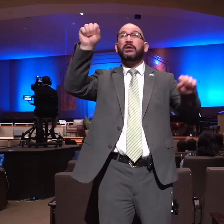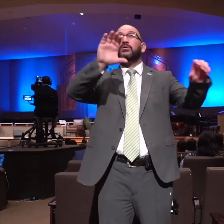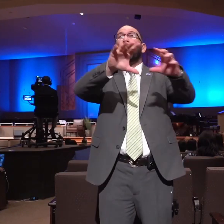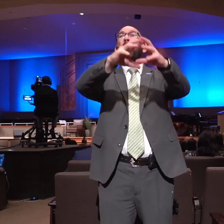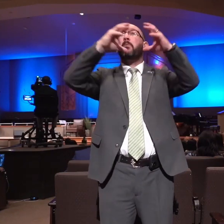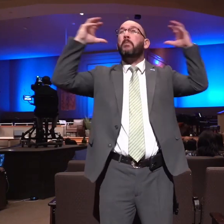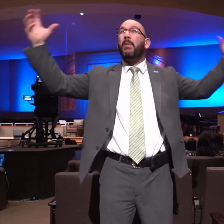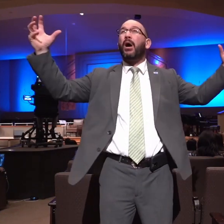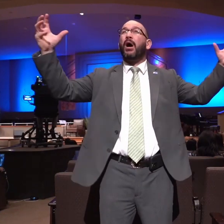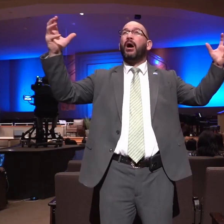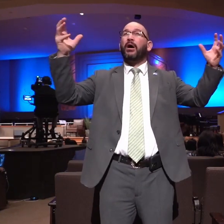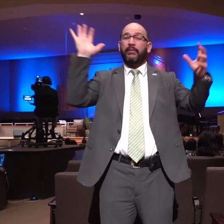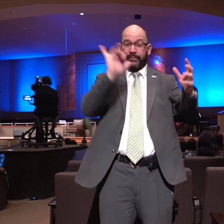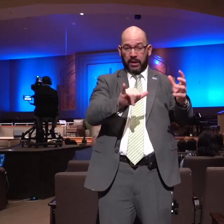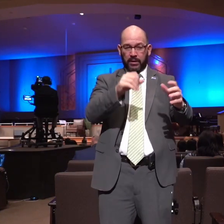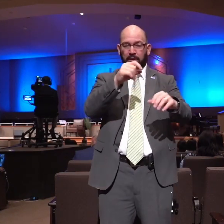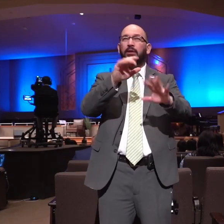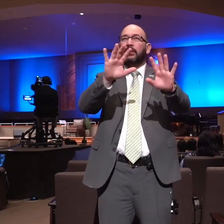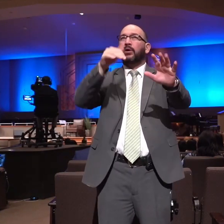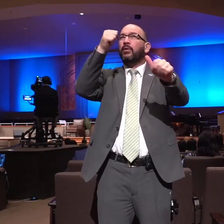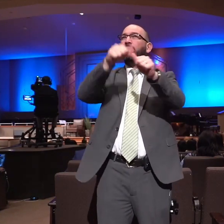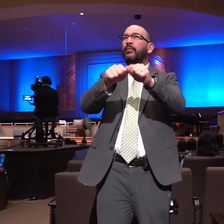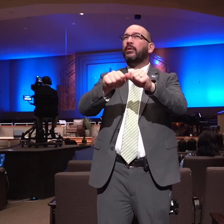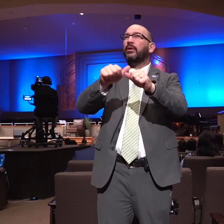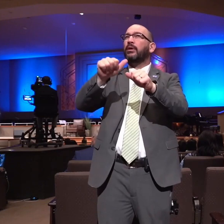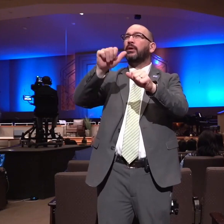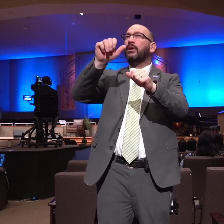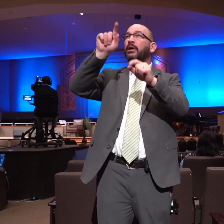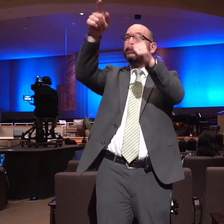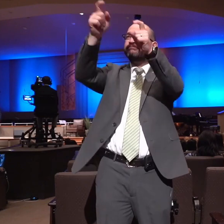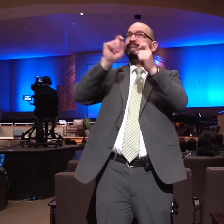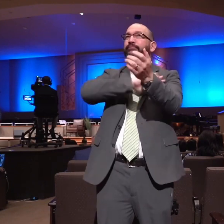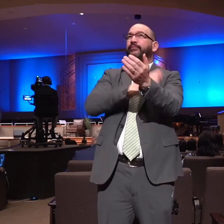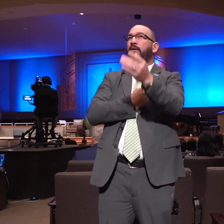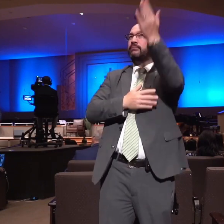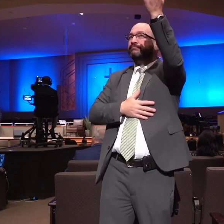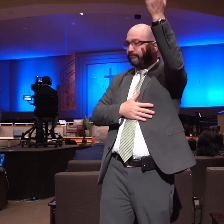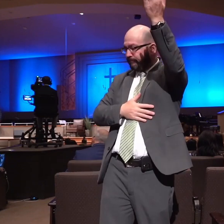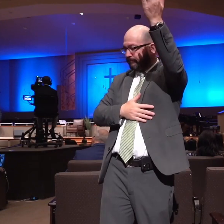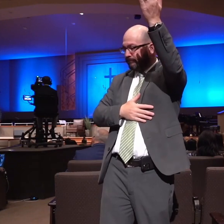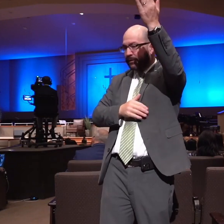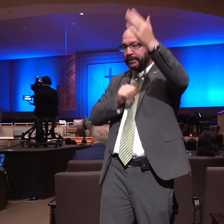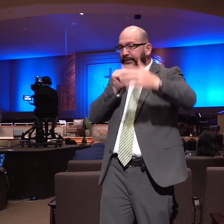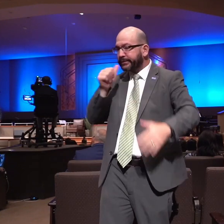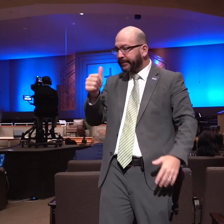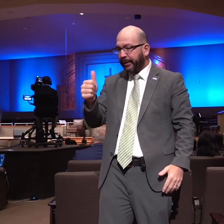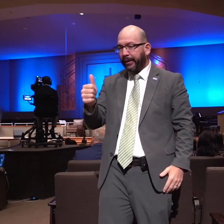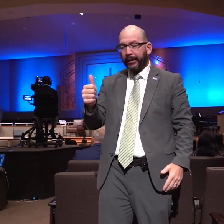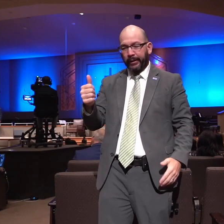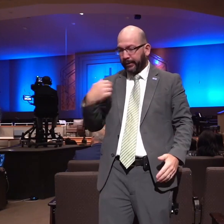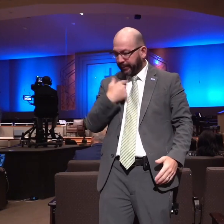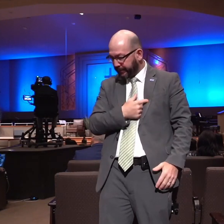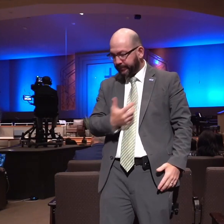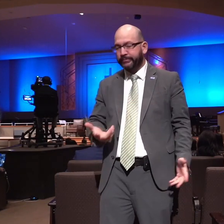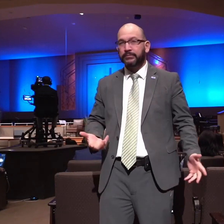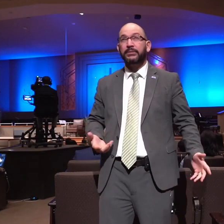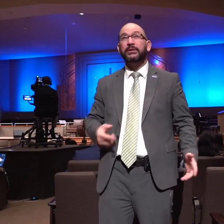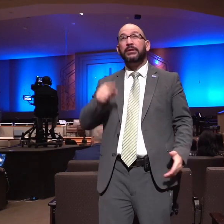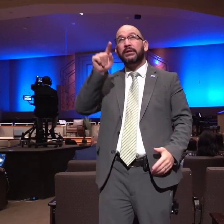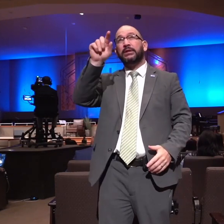we dare not forget where the power is i am the vine you are the